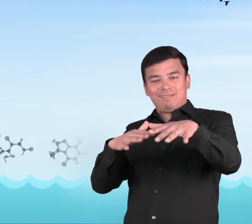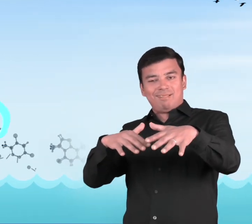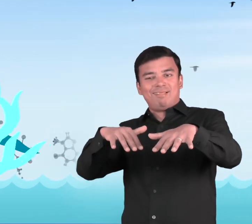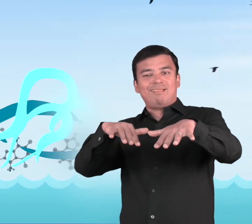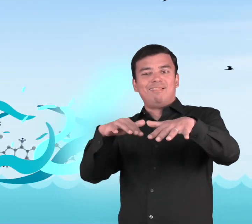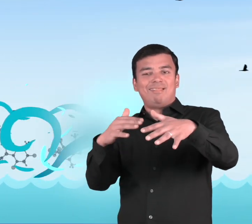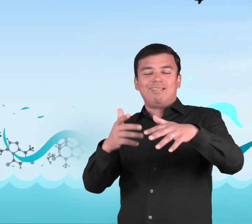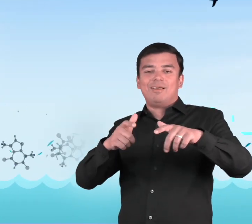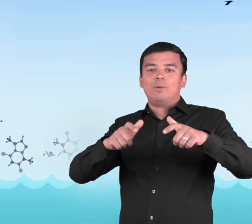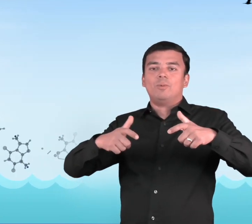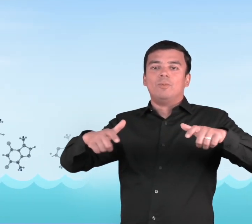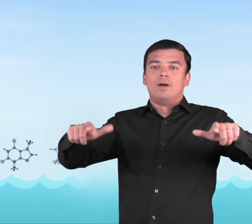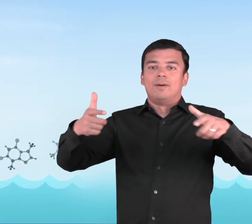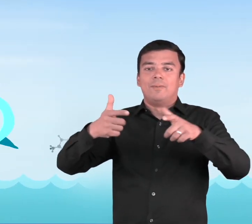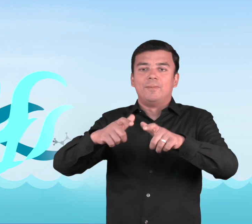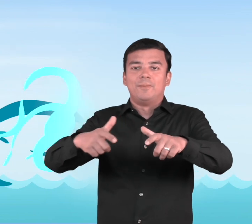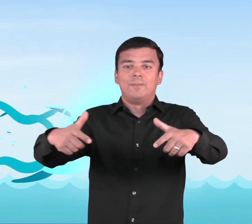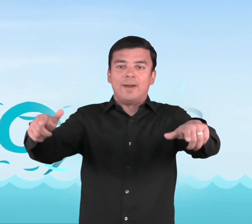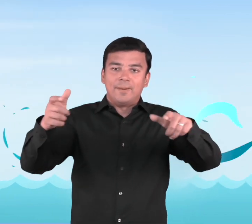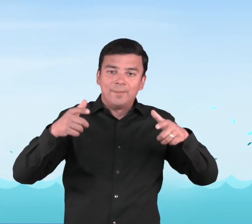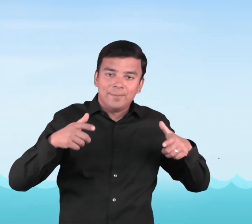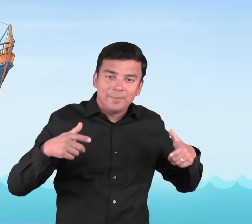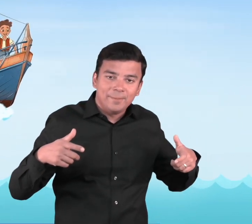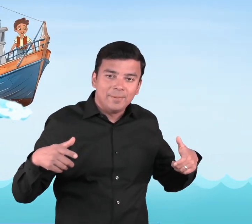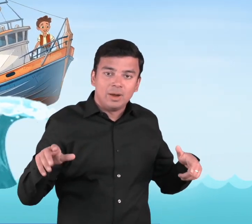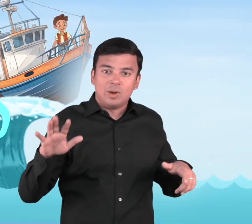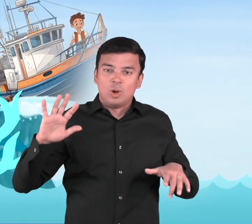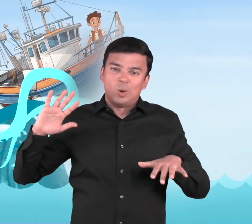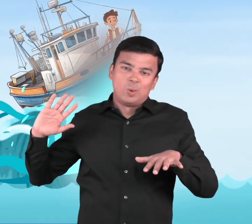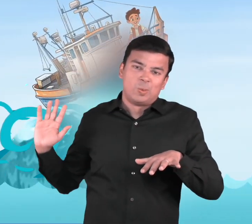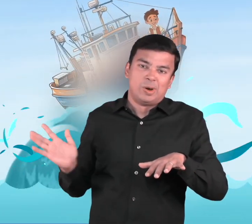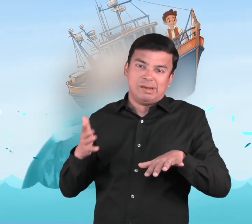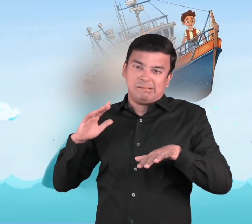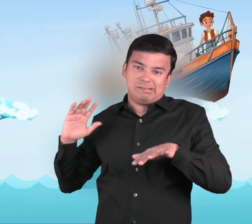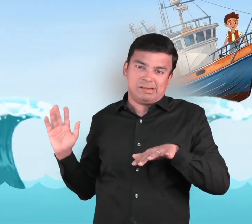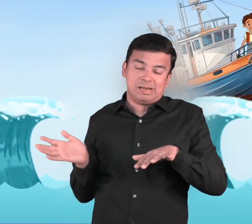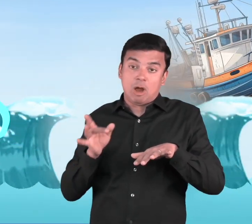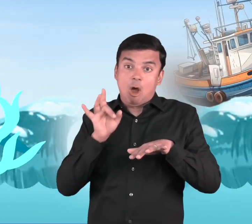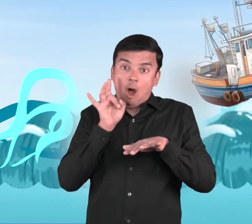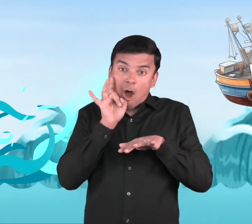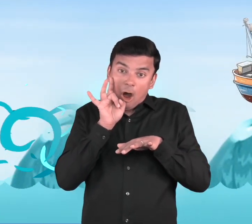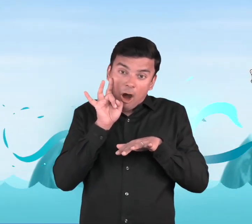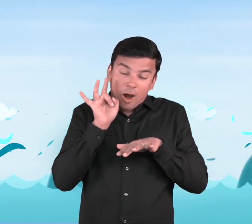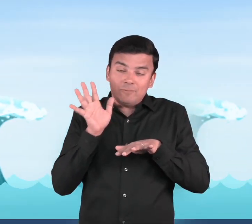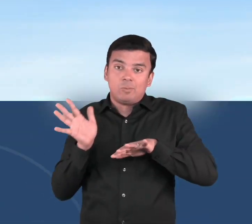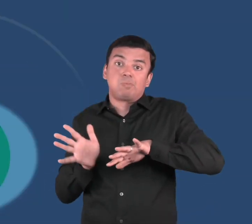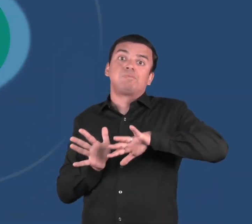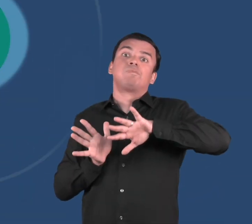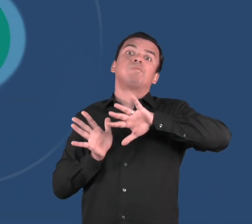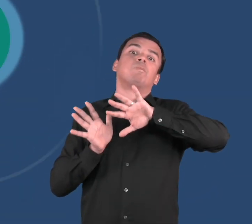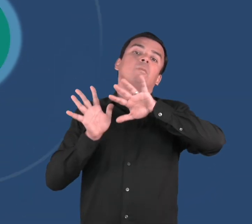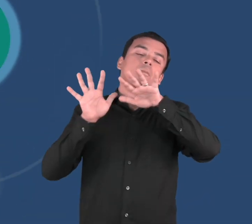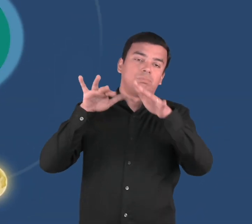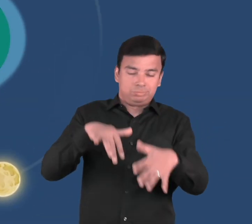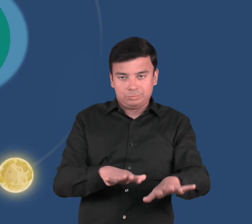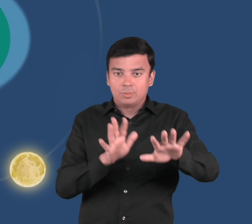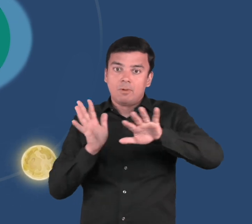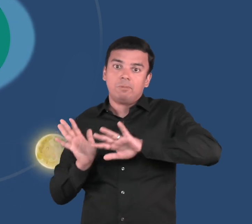And you guessed it, the stronger the wind, the bigger the ripples. Waves can also be formed